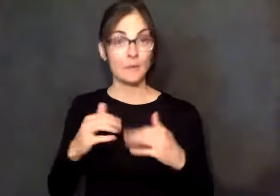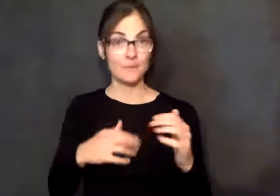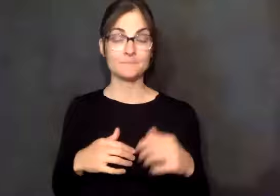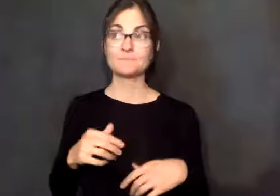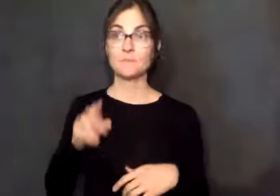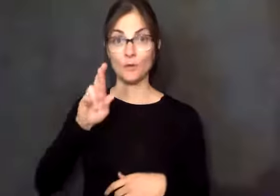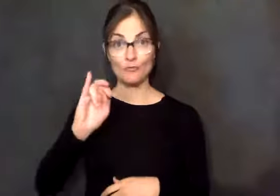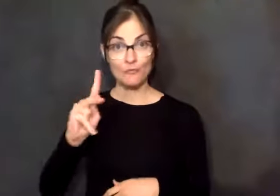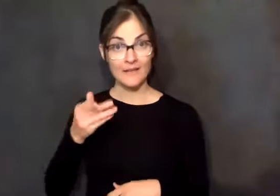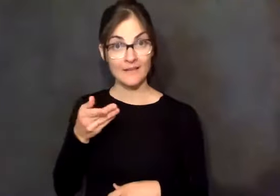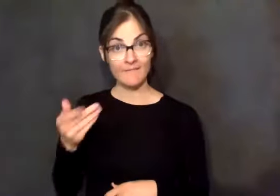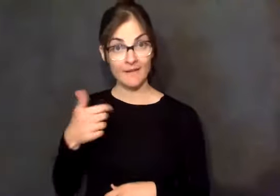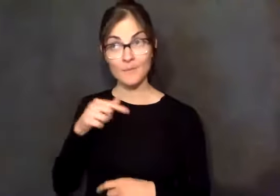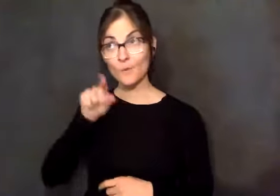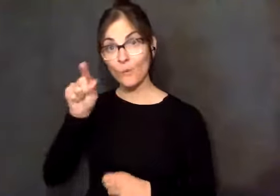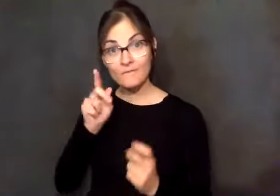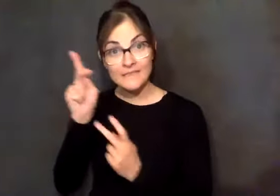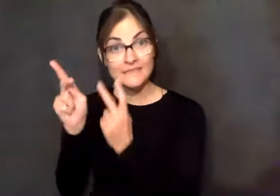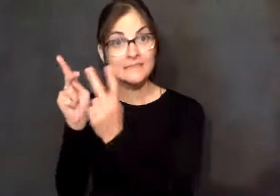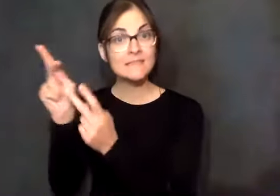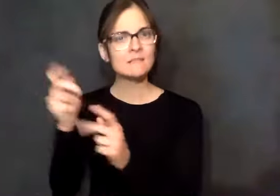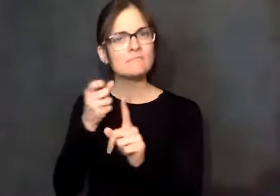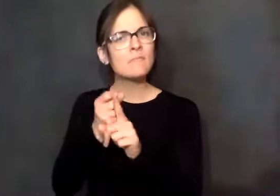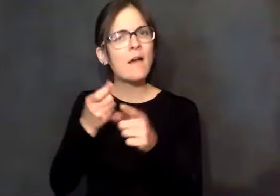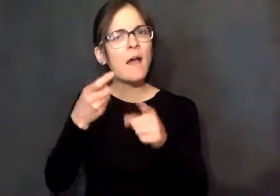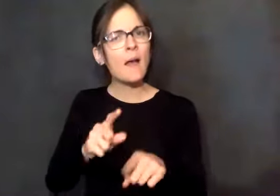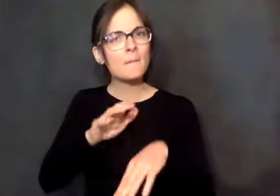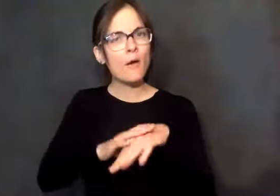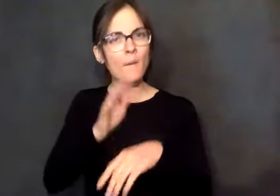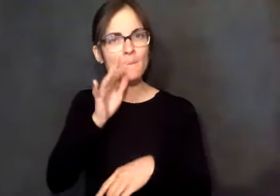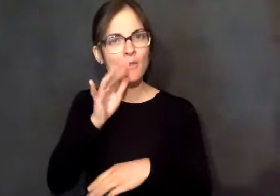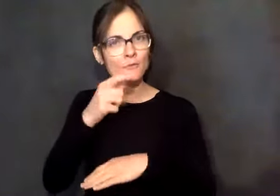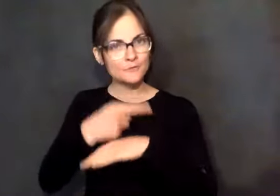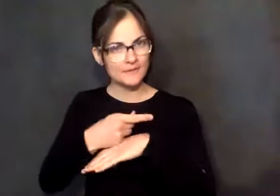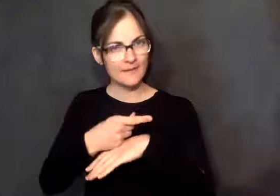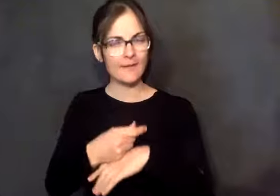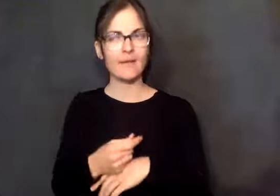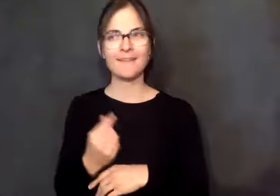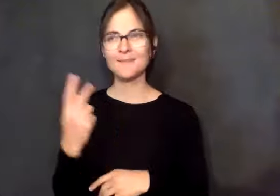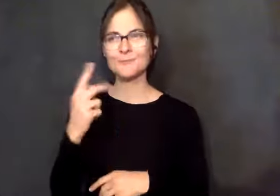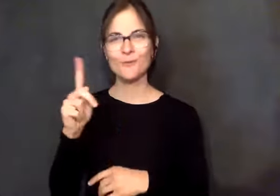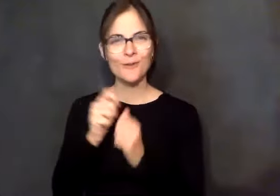years. And we went to see Phantom of the Opera on Mother's Day. And we had a marvelous time.